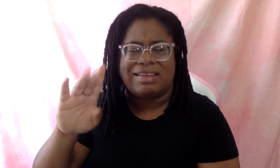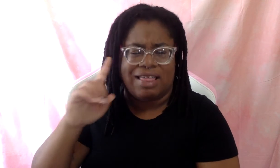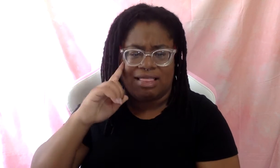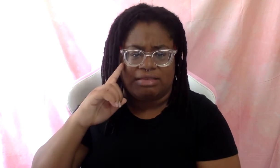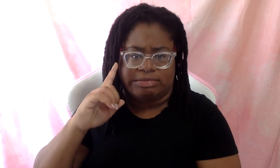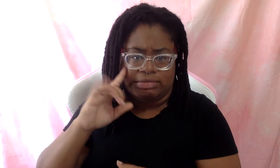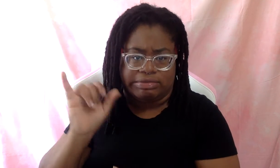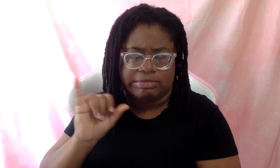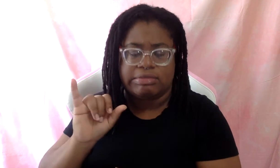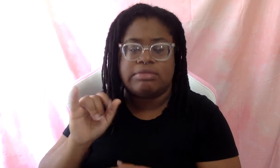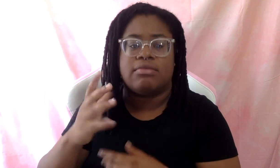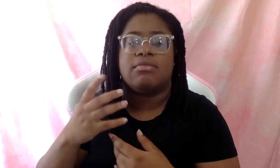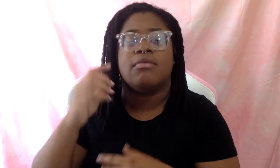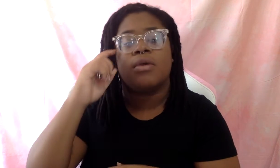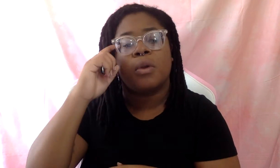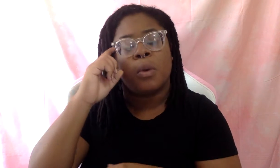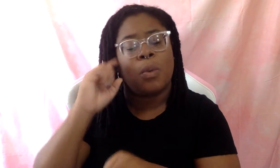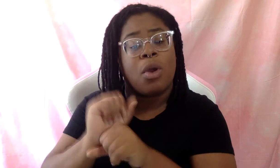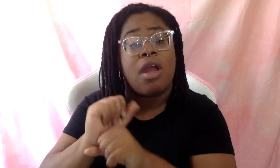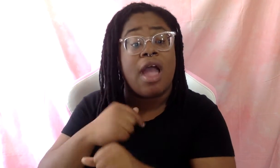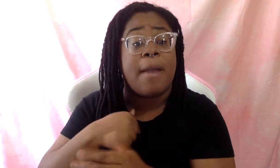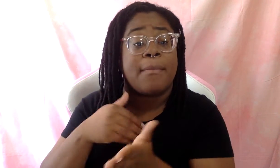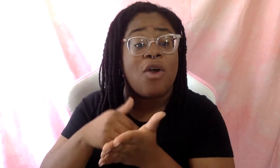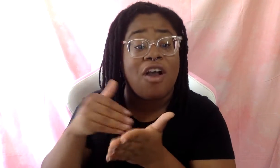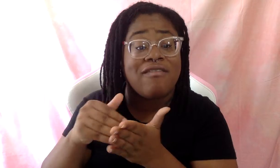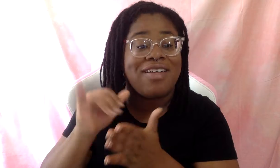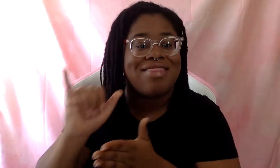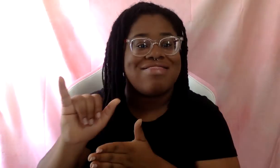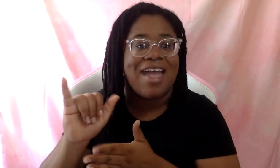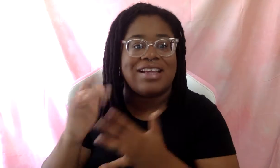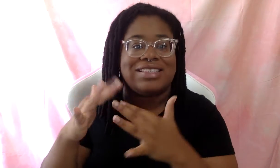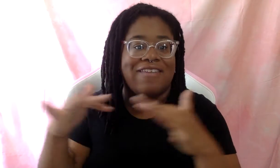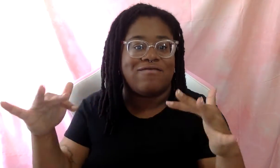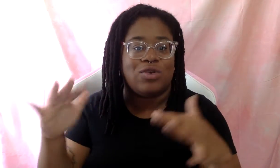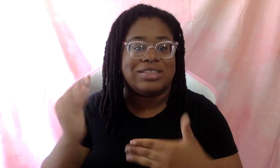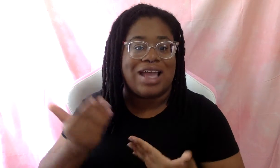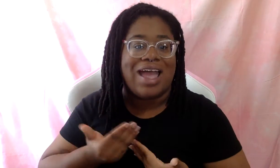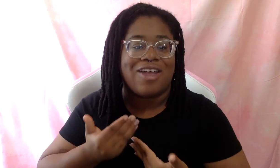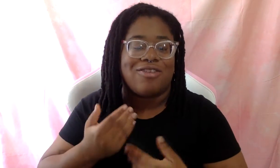diversity hire, uh, especially because of the niche markets that I've worked in. Um,